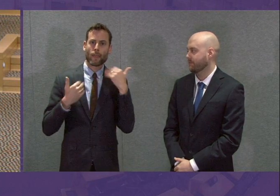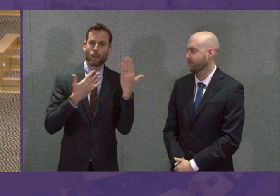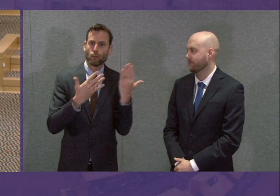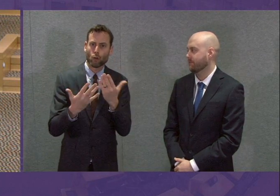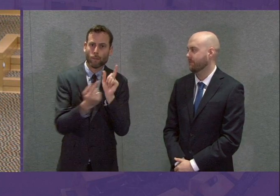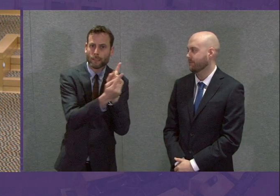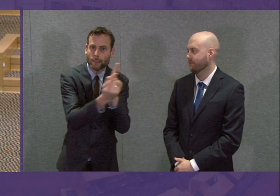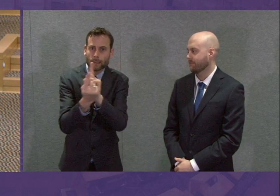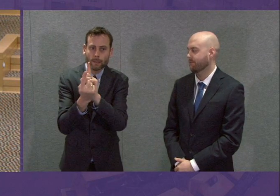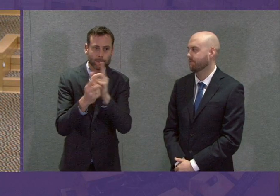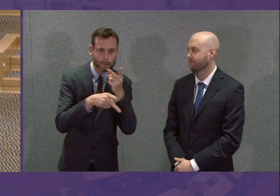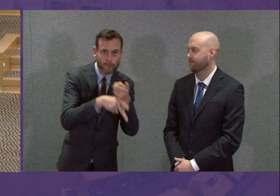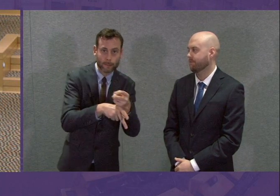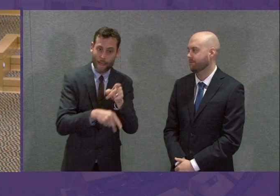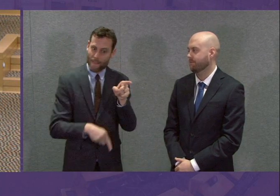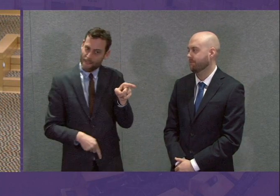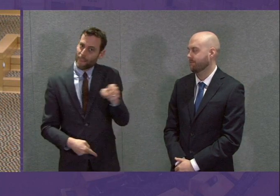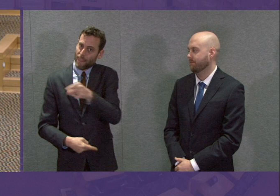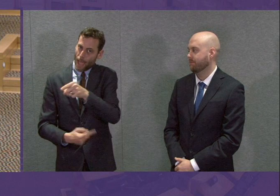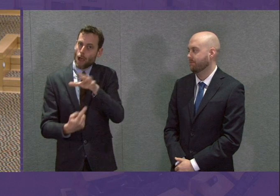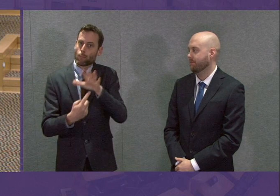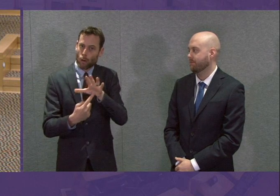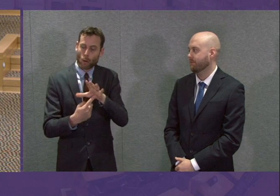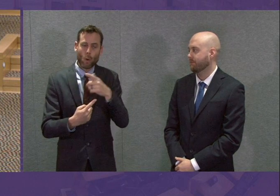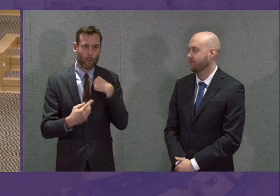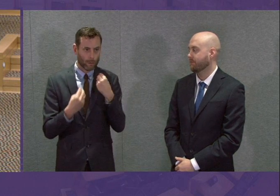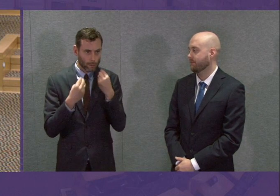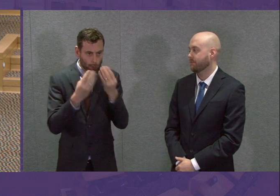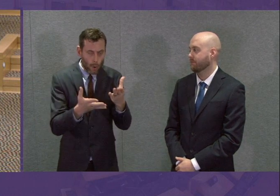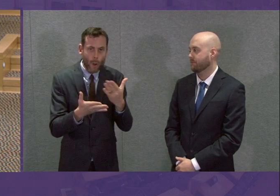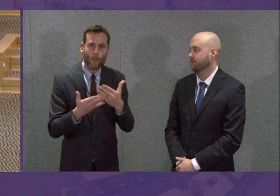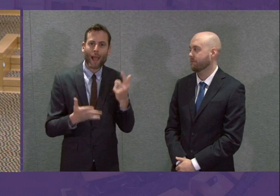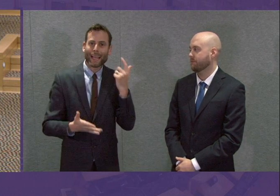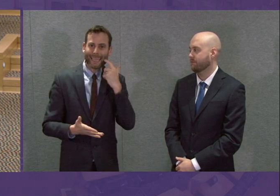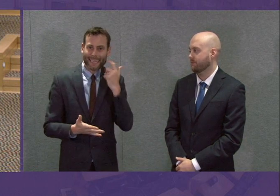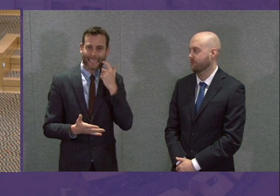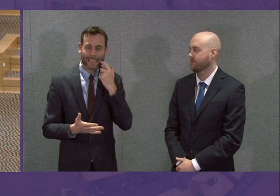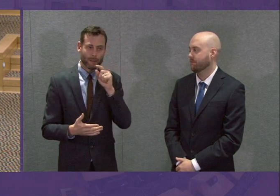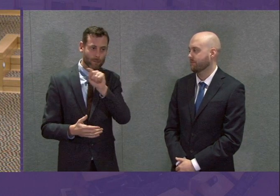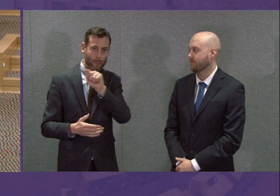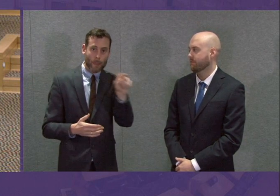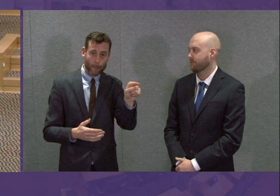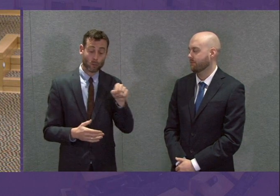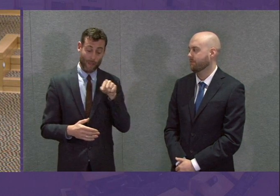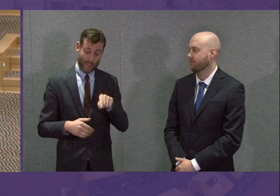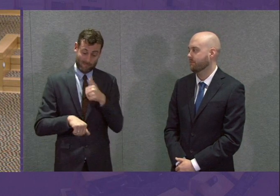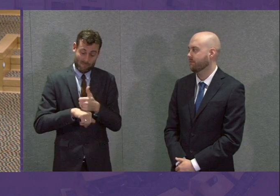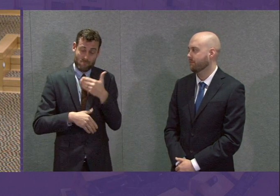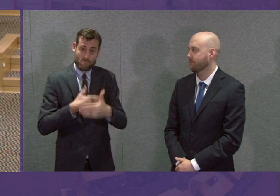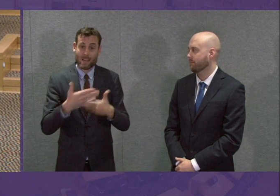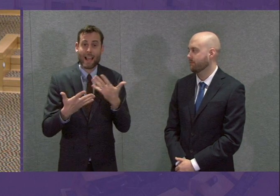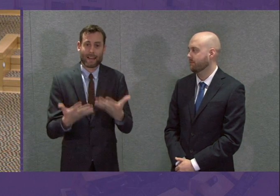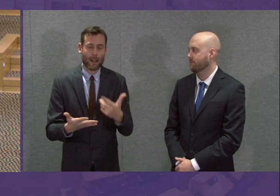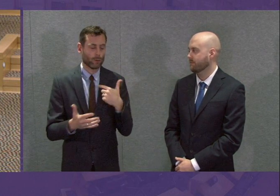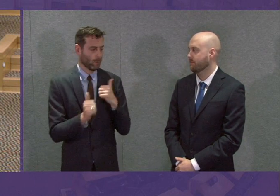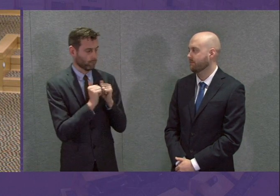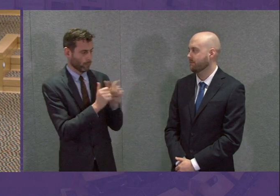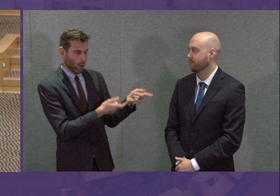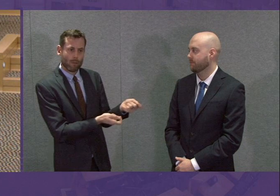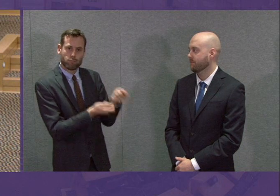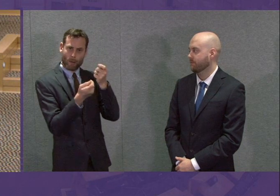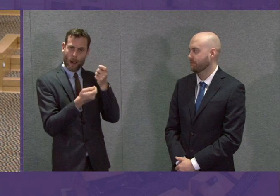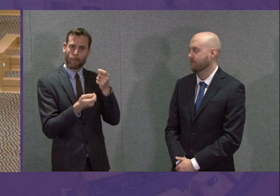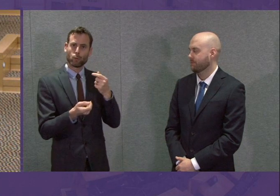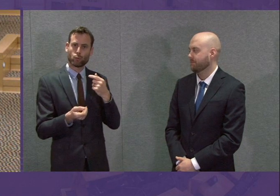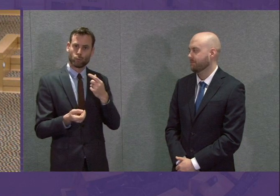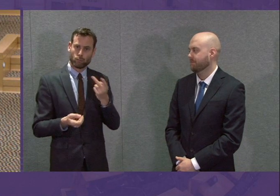want to do that as easily and as accessibly as possible, and that is exactly the work that is underway right now. So I'm grateful to Maurice Corey for giving me the